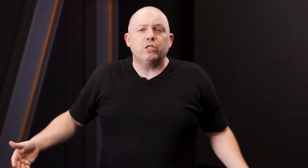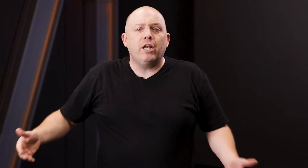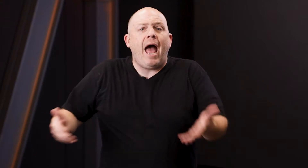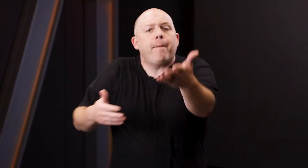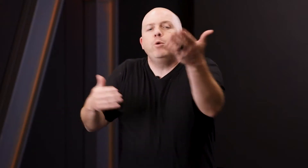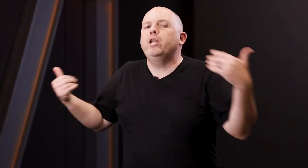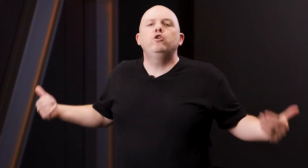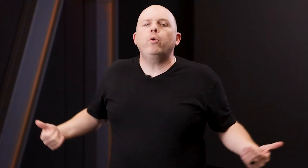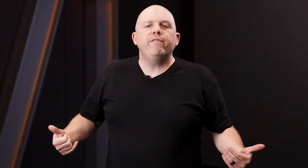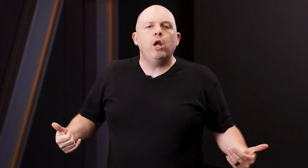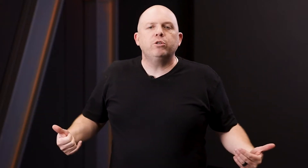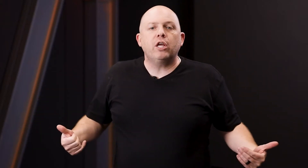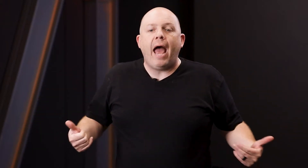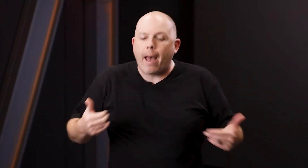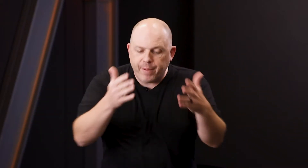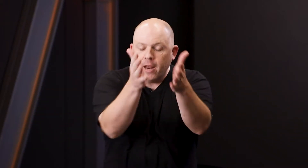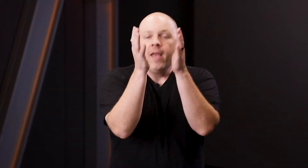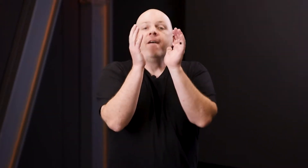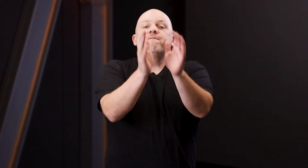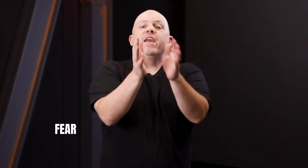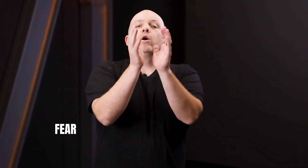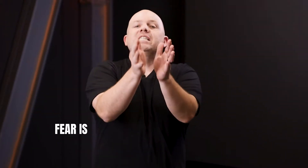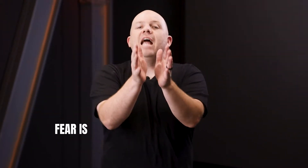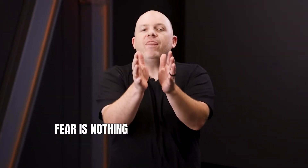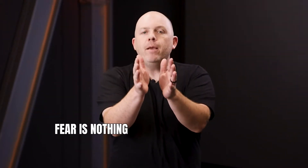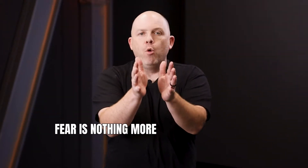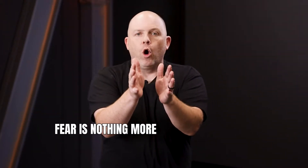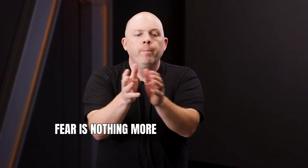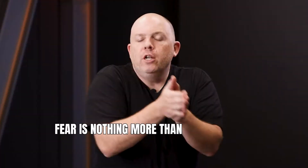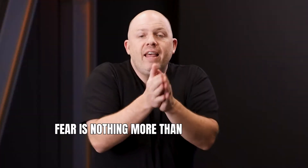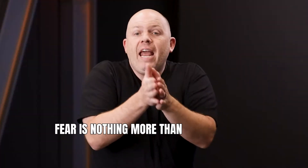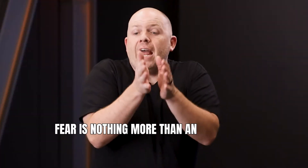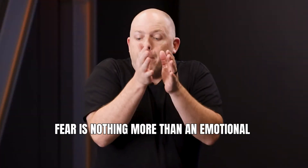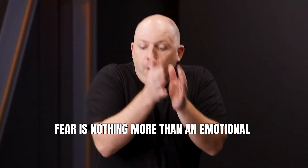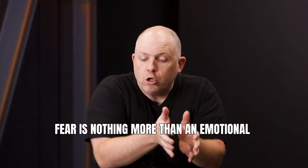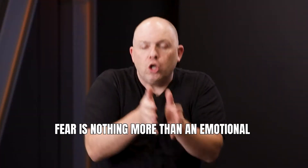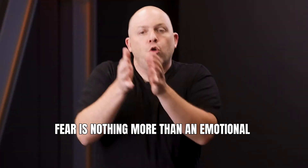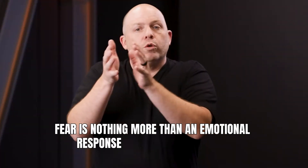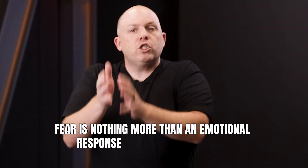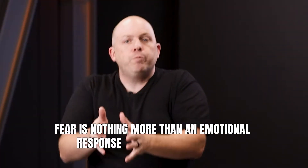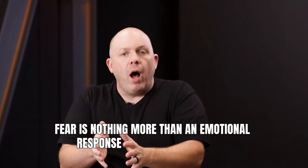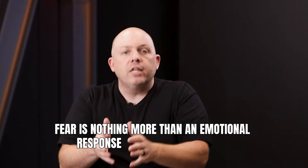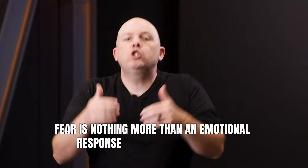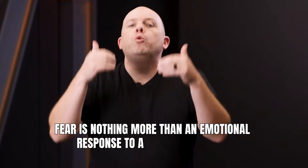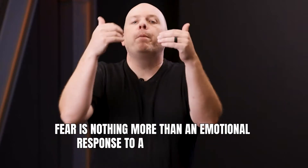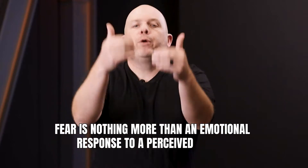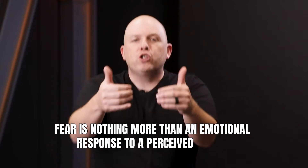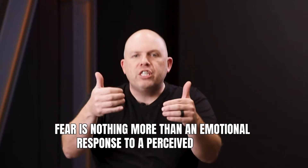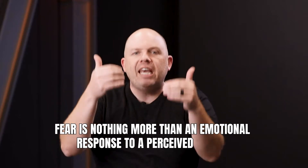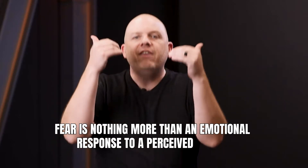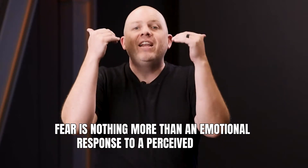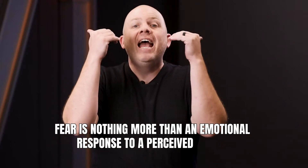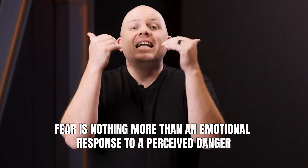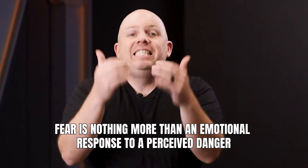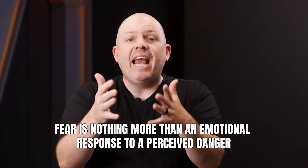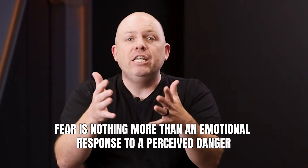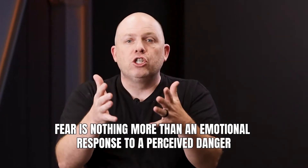what's going to happen when you don't even know what's going to happen. Fear is nothing more than an emotional response to a perceived danger.